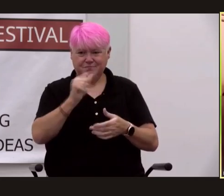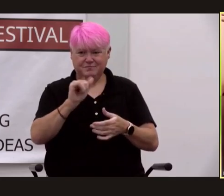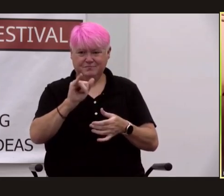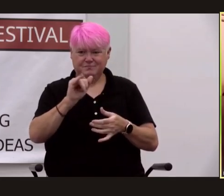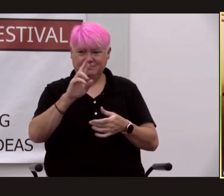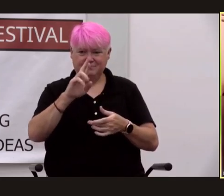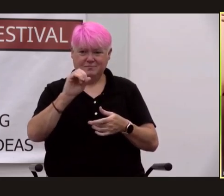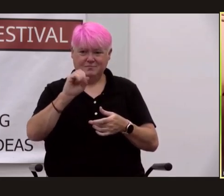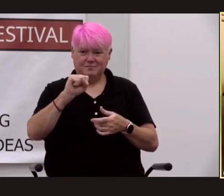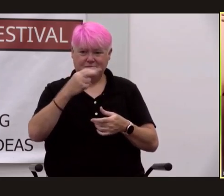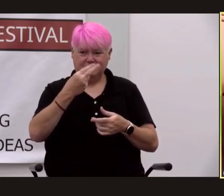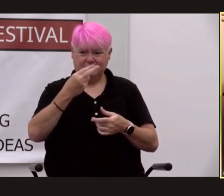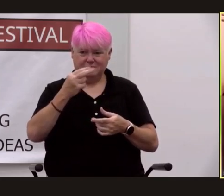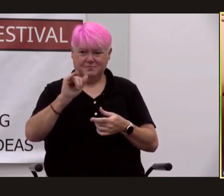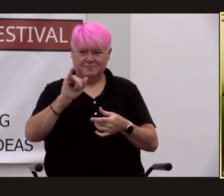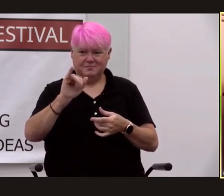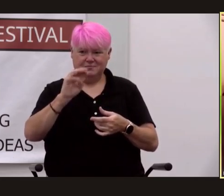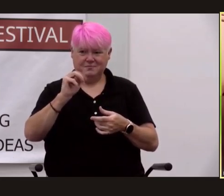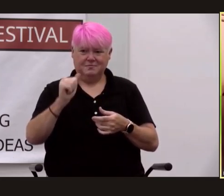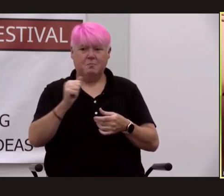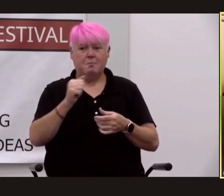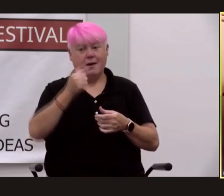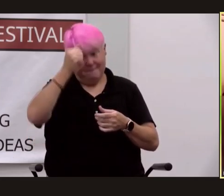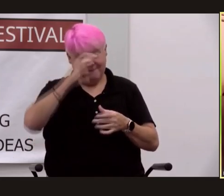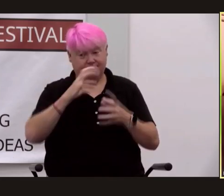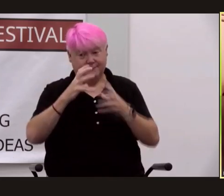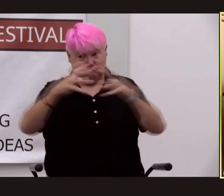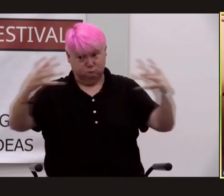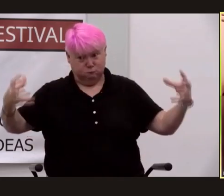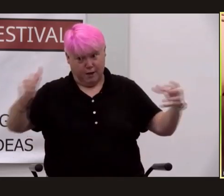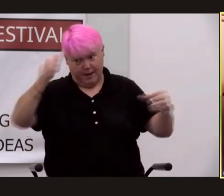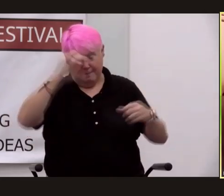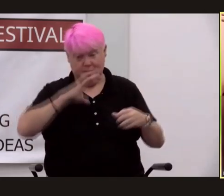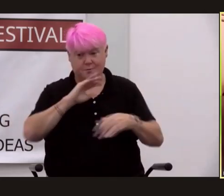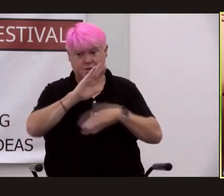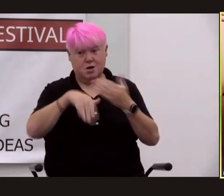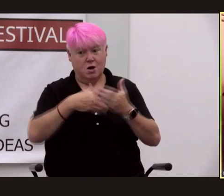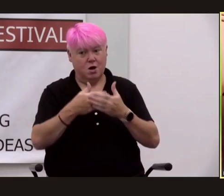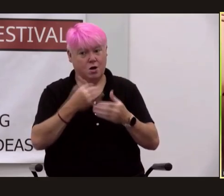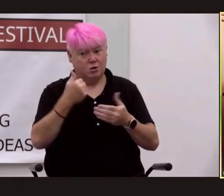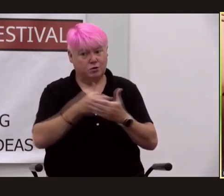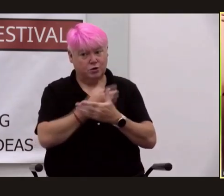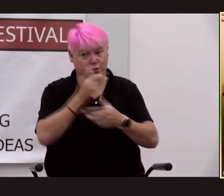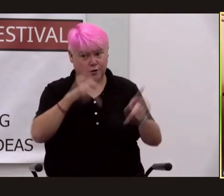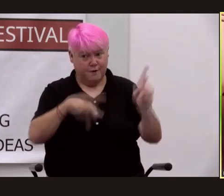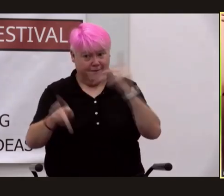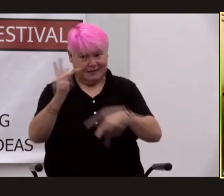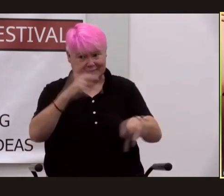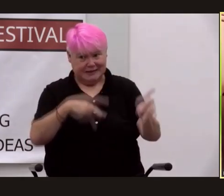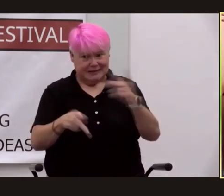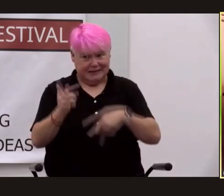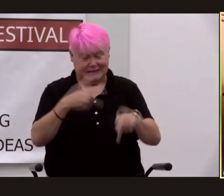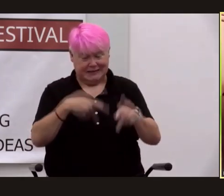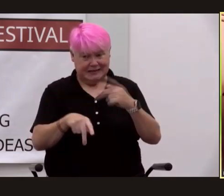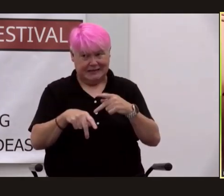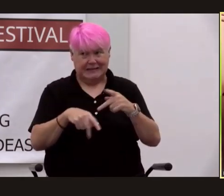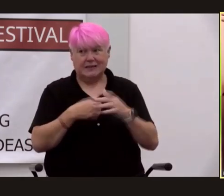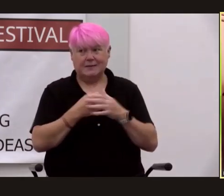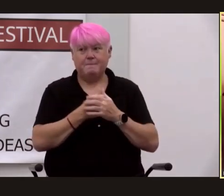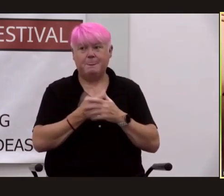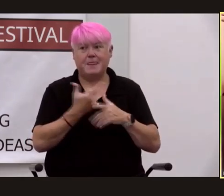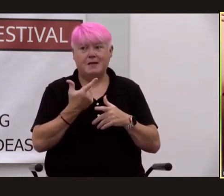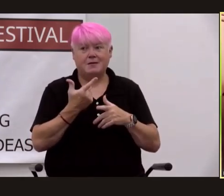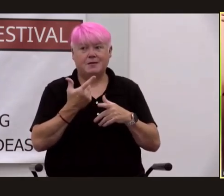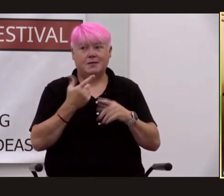design batman was all new physics the original bomb was based on a very straightforward detonator